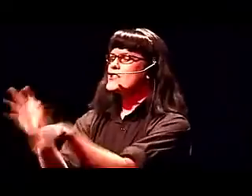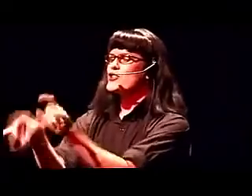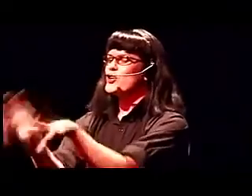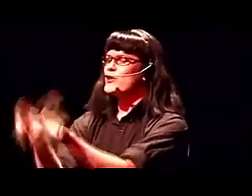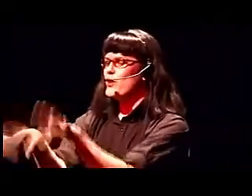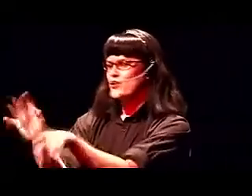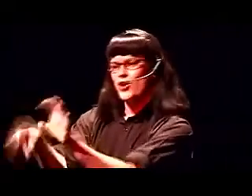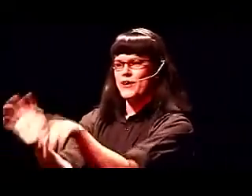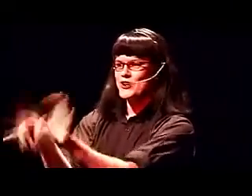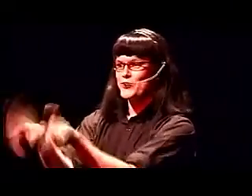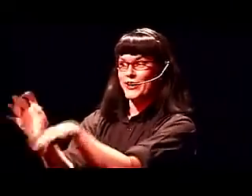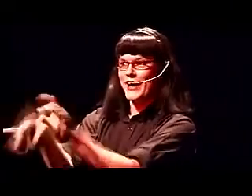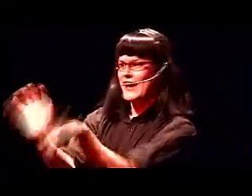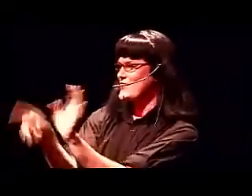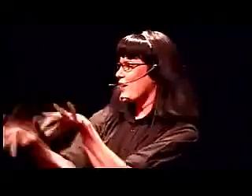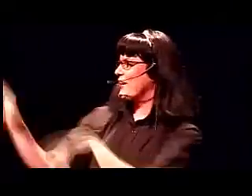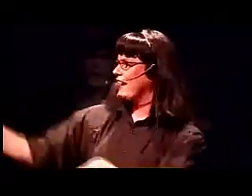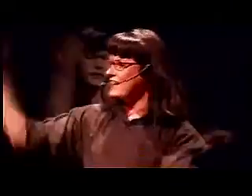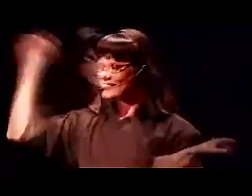Mr. Nguyen, what is your message, plies? Go ahead.